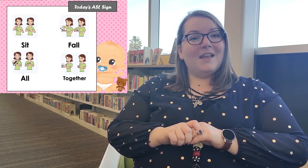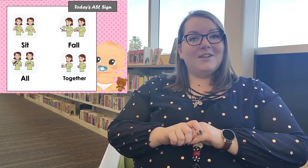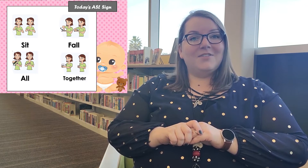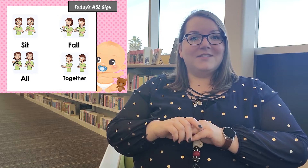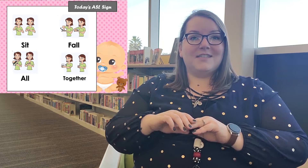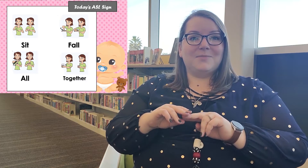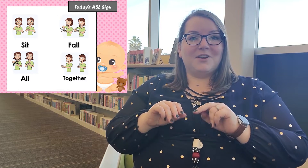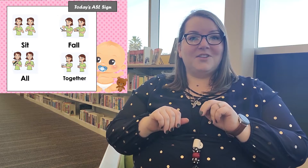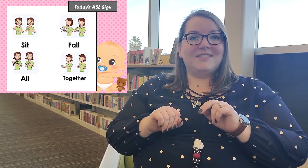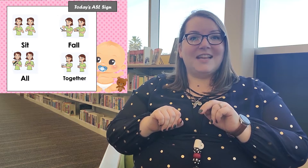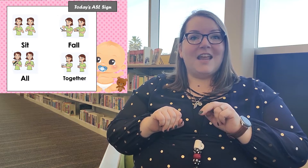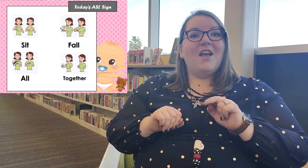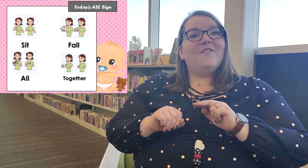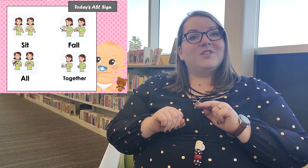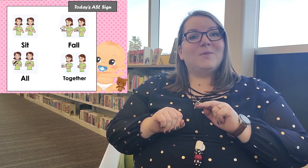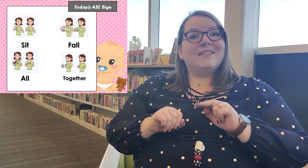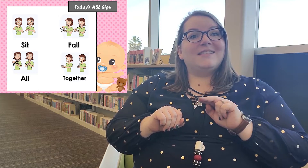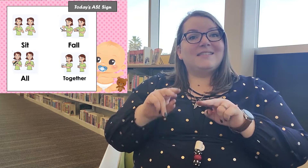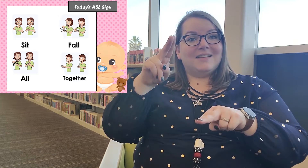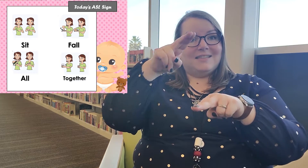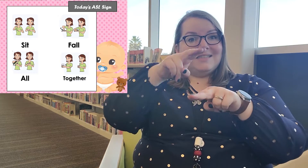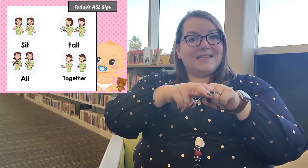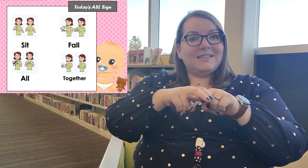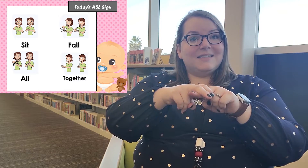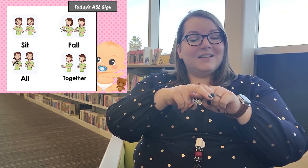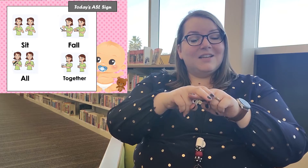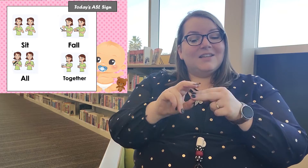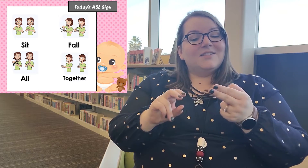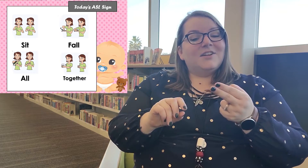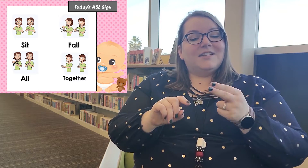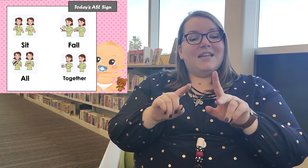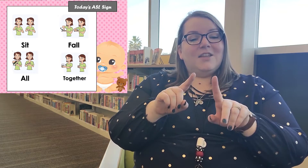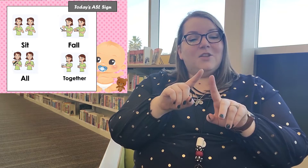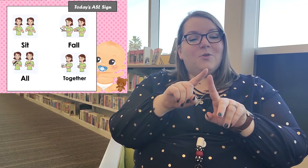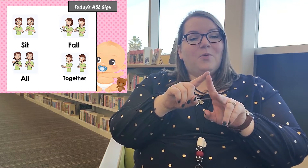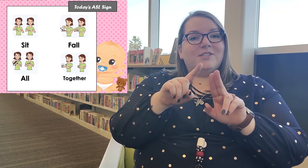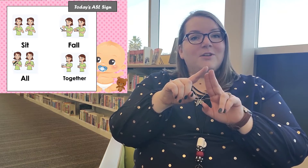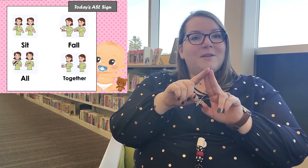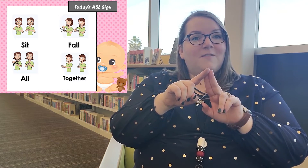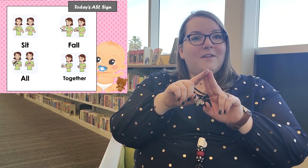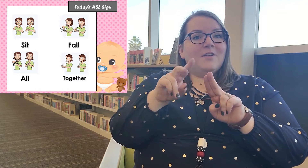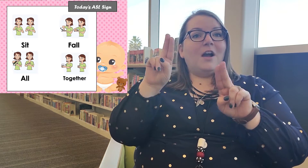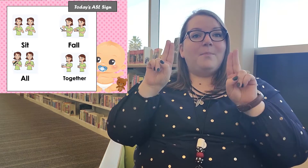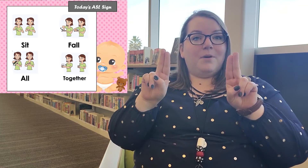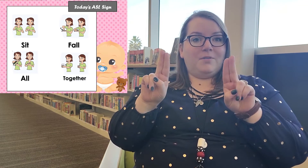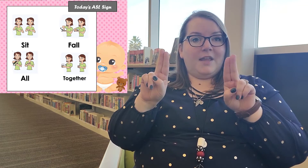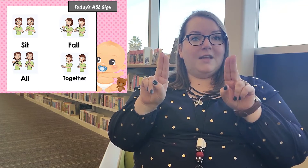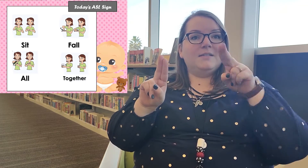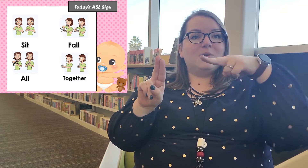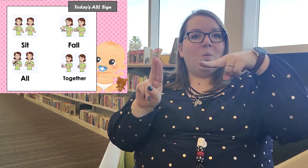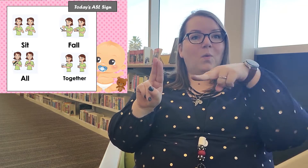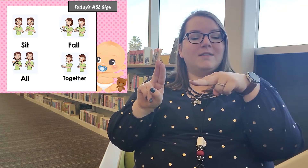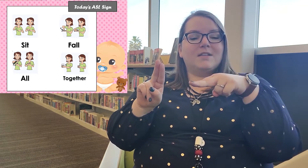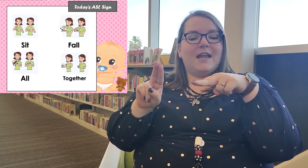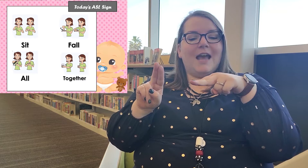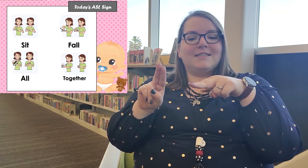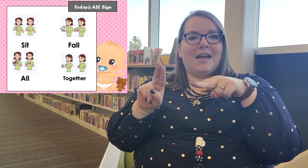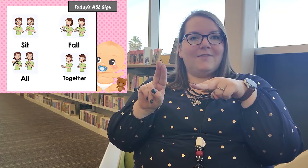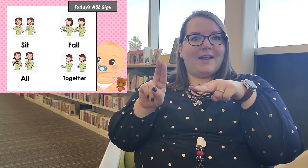here are the signs that we're going learn today first one is six so you're going to take your pointer and middle finger on both hands one's going to act kind of like a